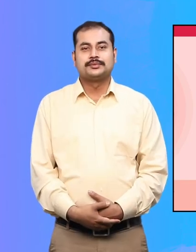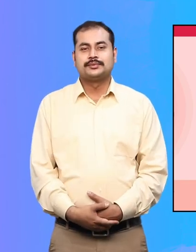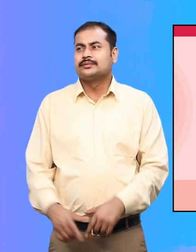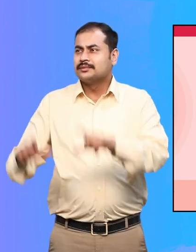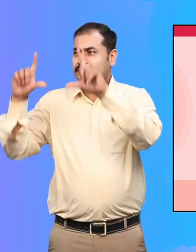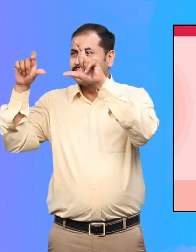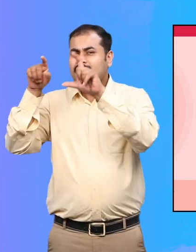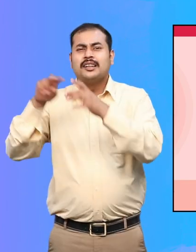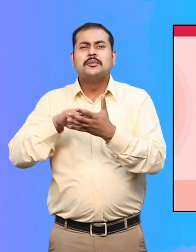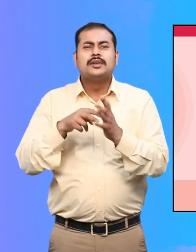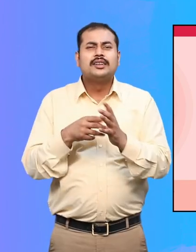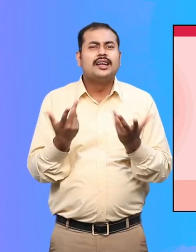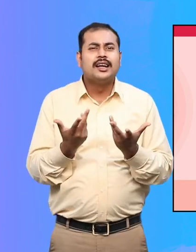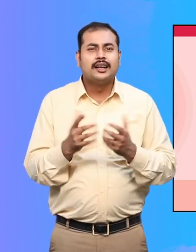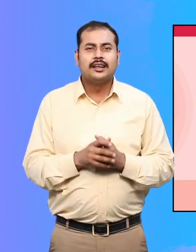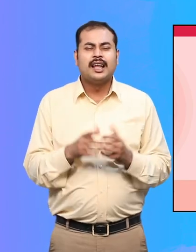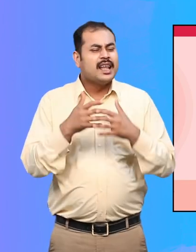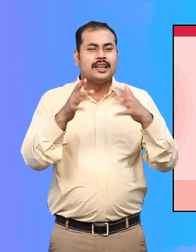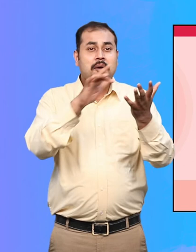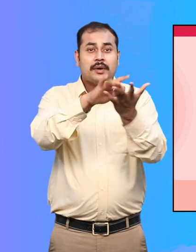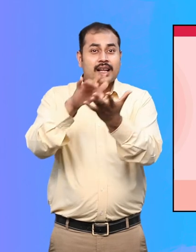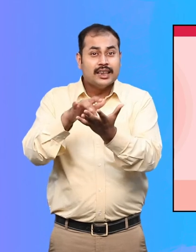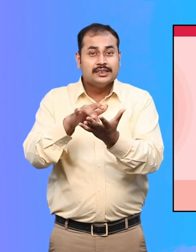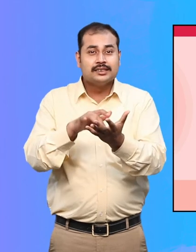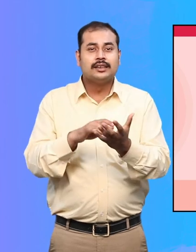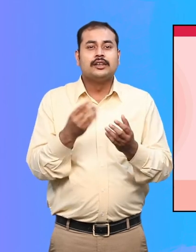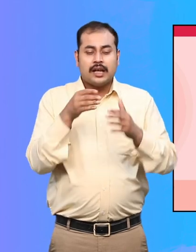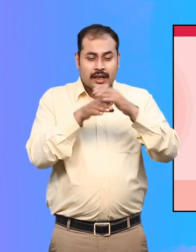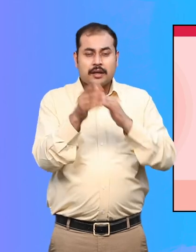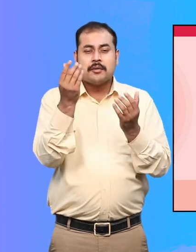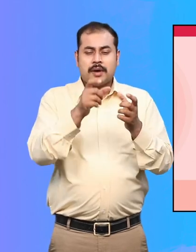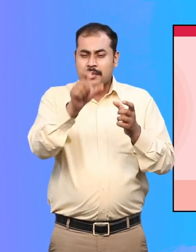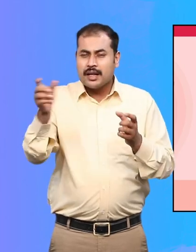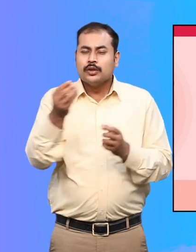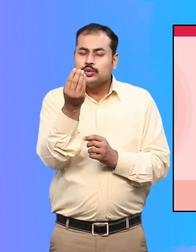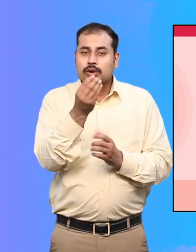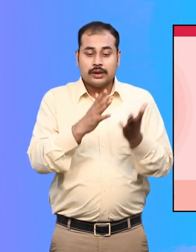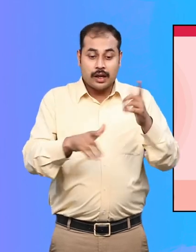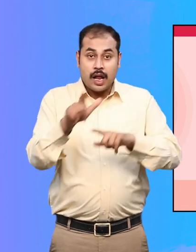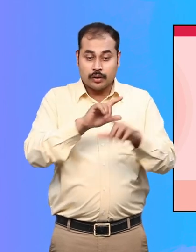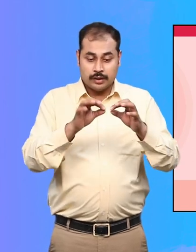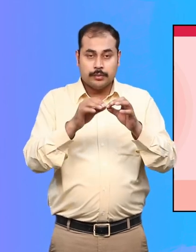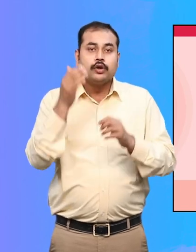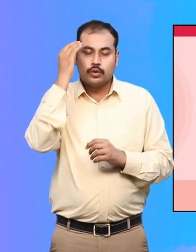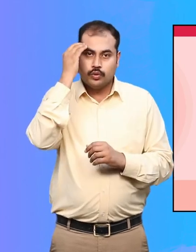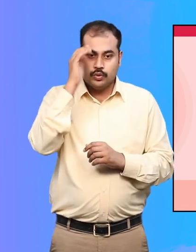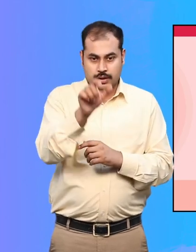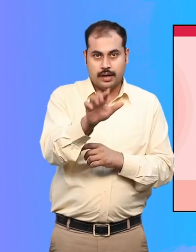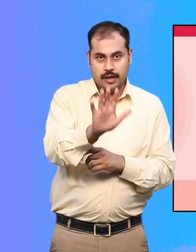This symbol indicates that some people in the building know the sign language to be able to give information easily to